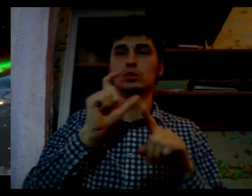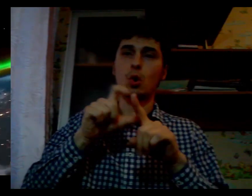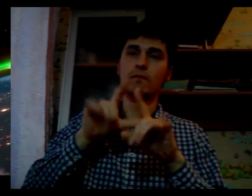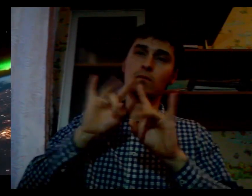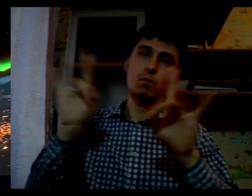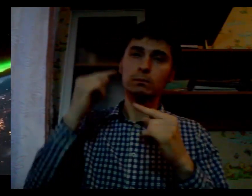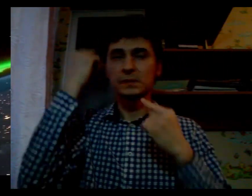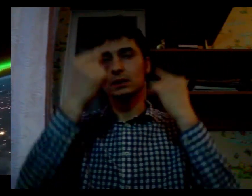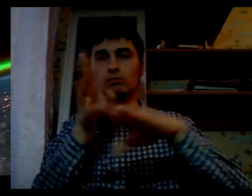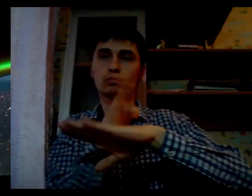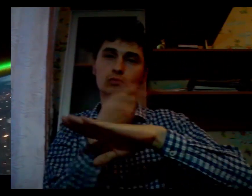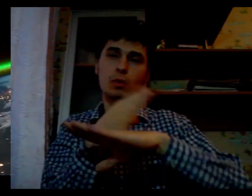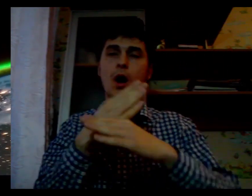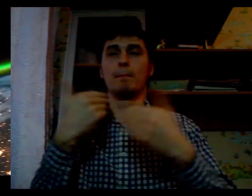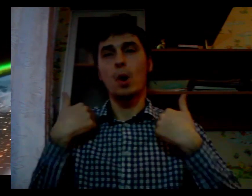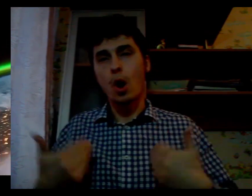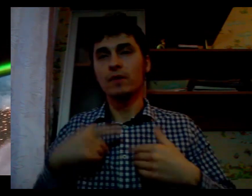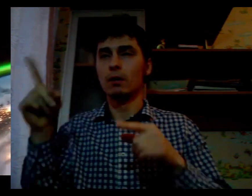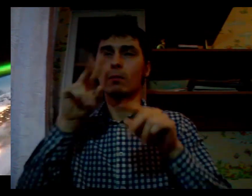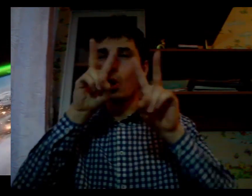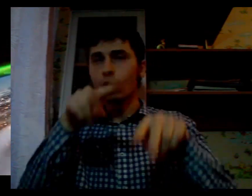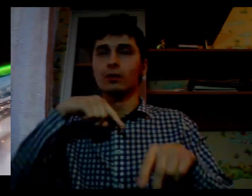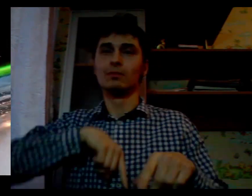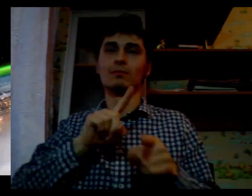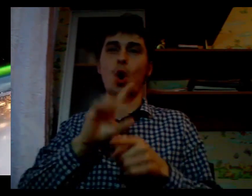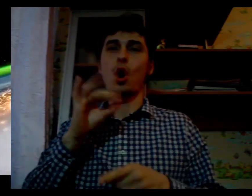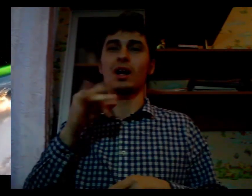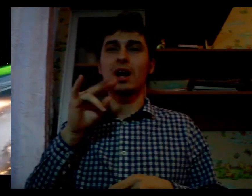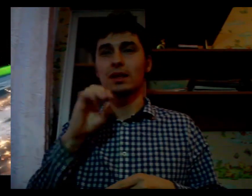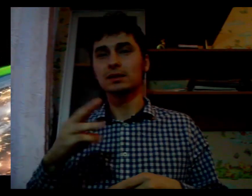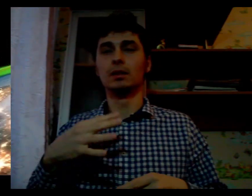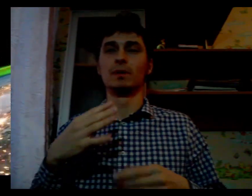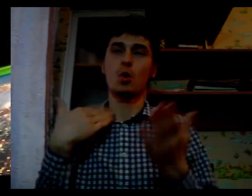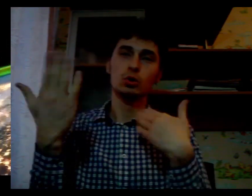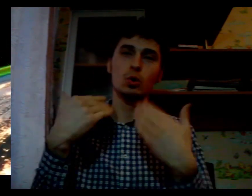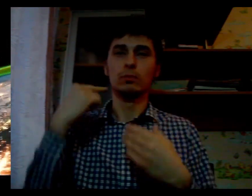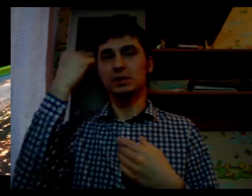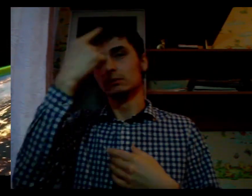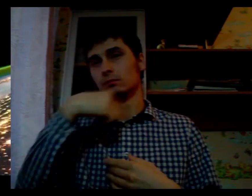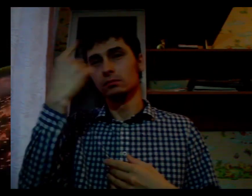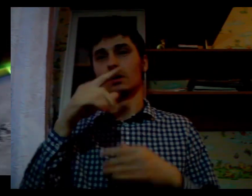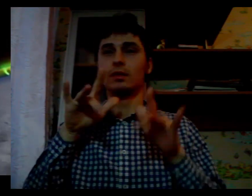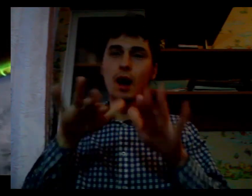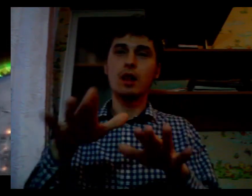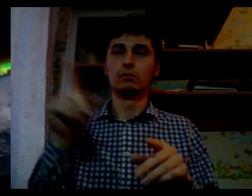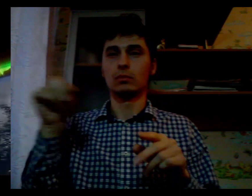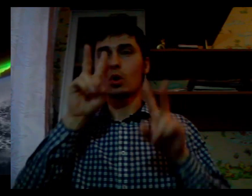Realizing this goal will require an intrapreneurial spirit, an a new generation of scientists